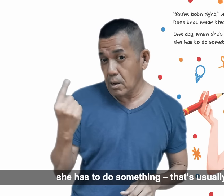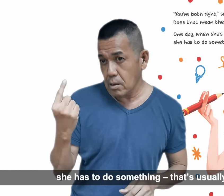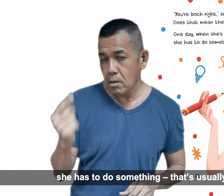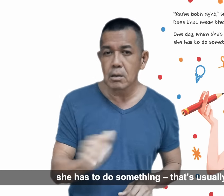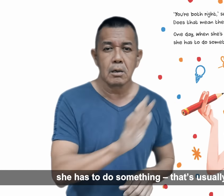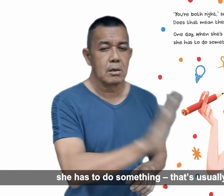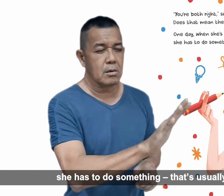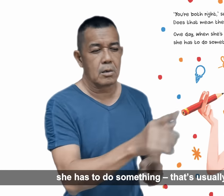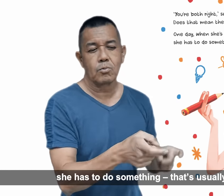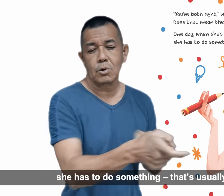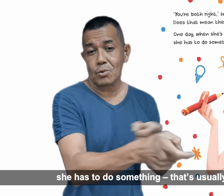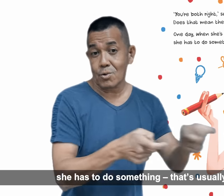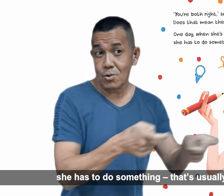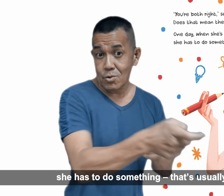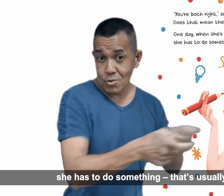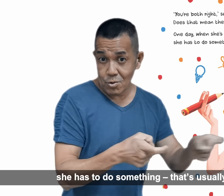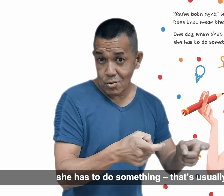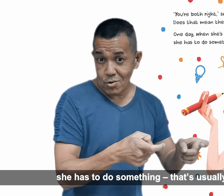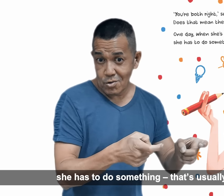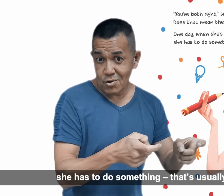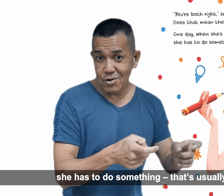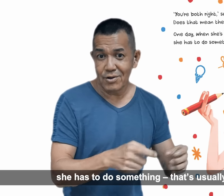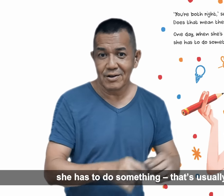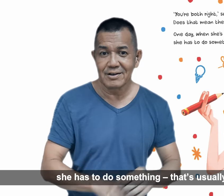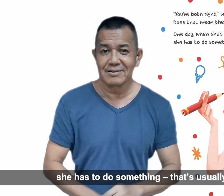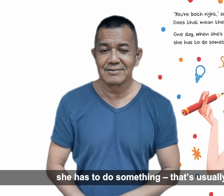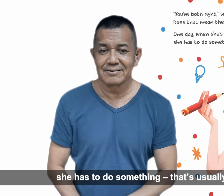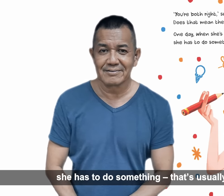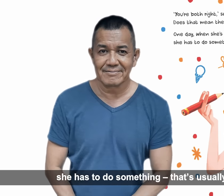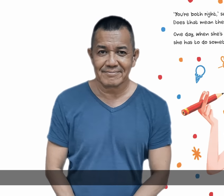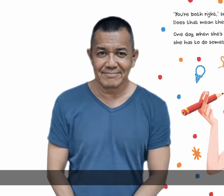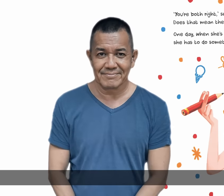she has to do something that's usually the rule.